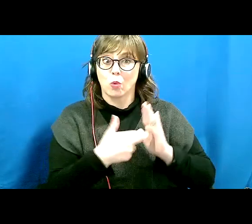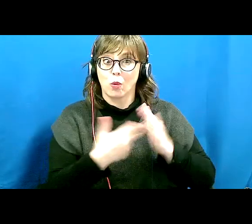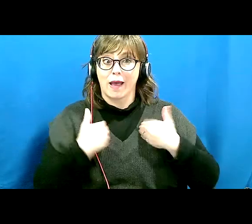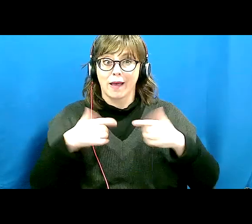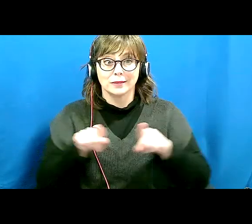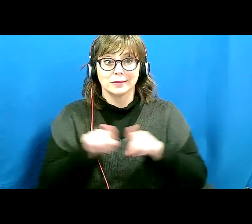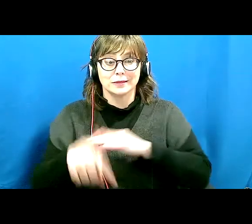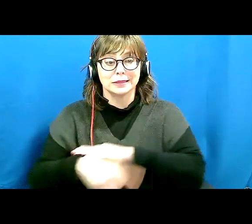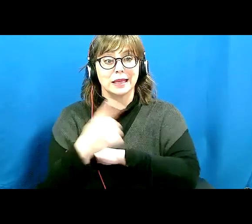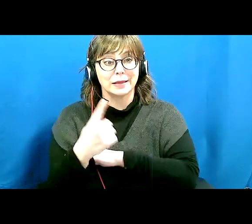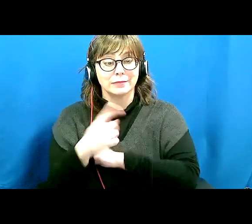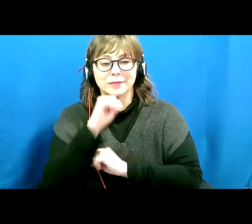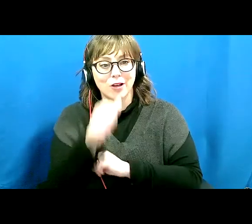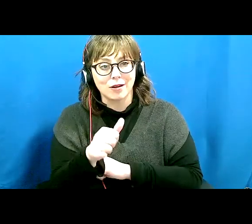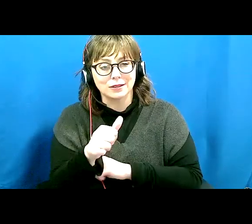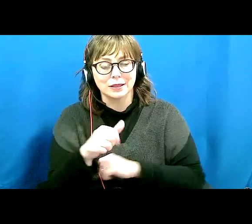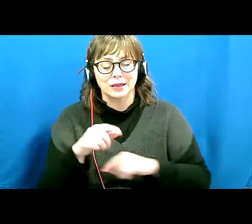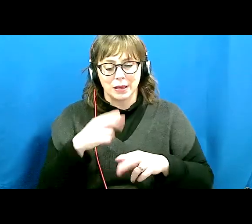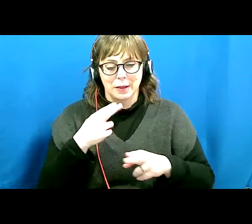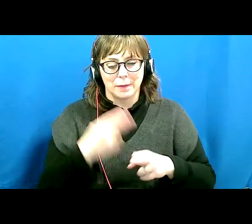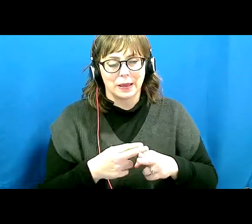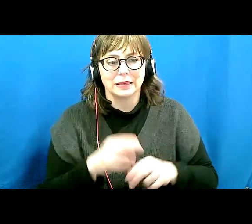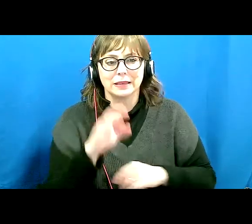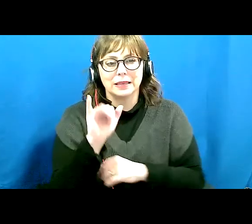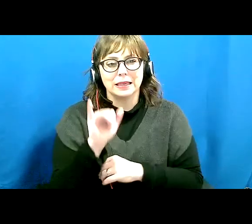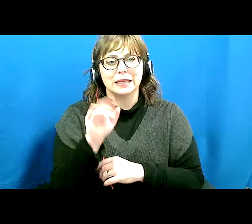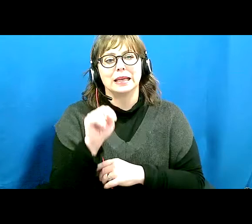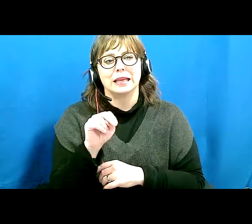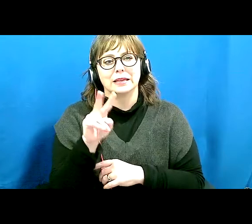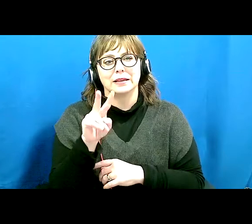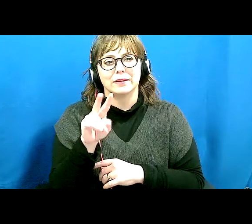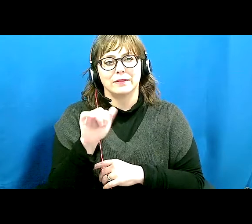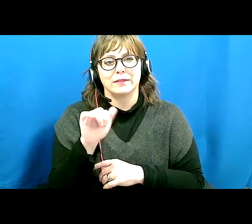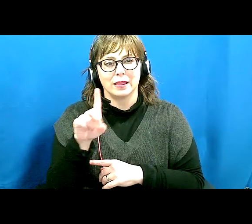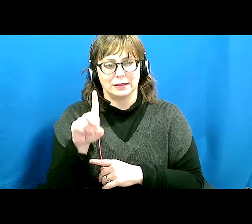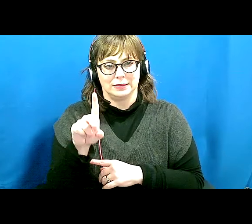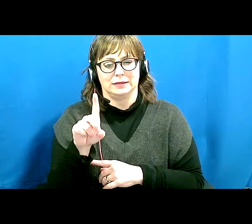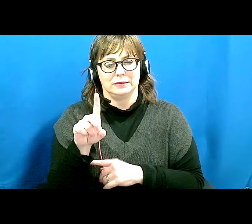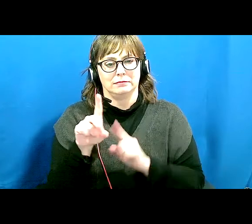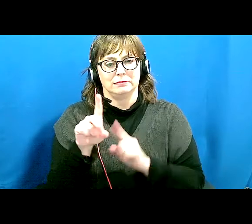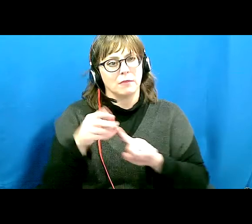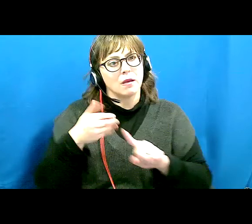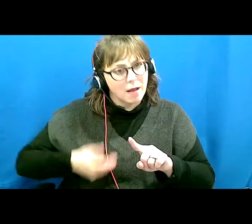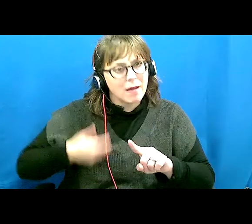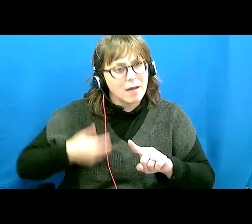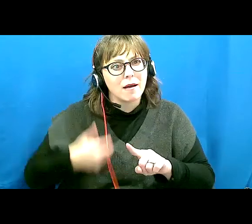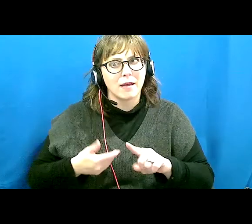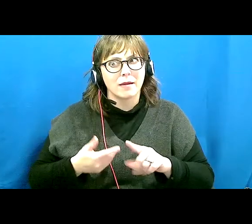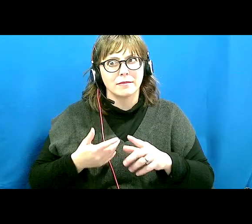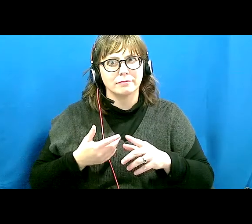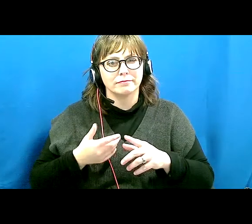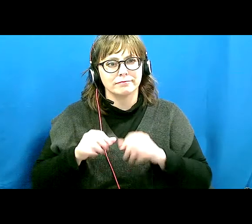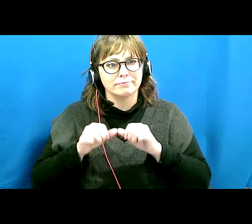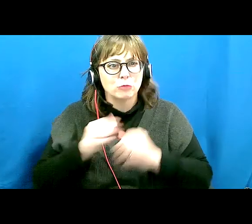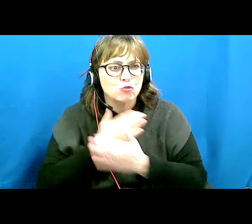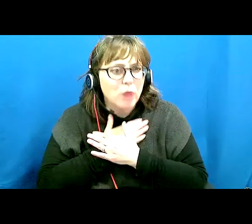But I started thinking about that word invalid. I'm an invalid. Right? You're someone who stays a lot in bed. You